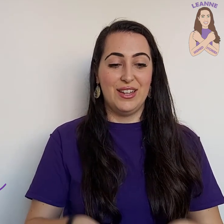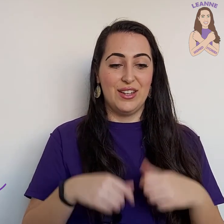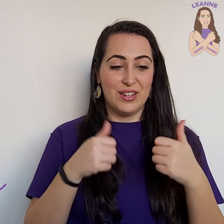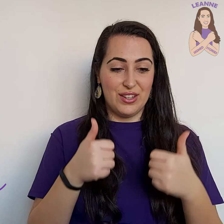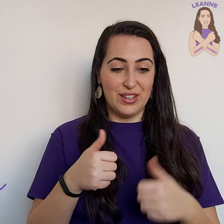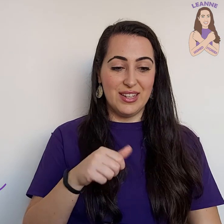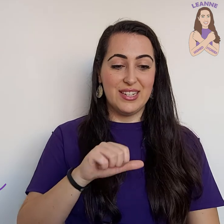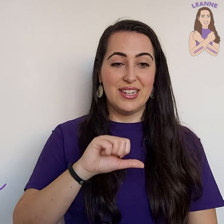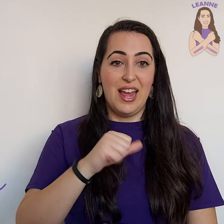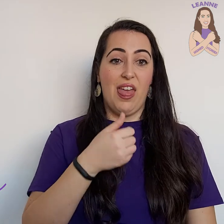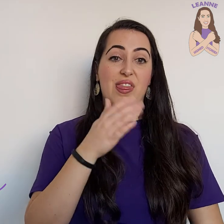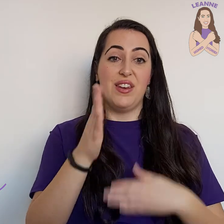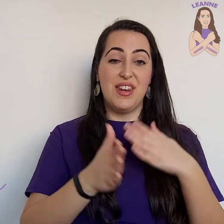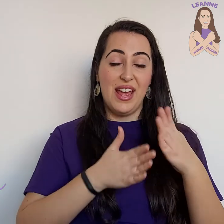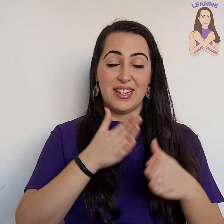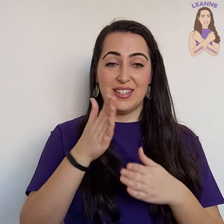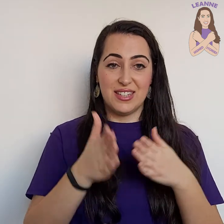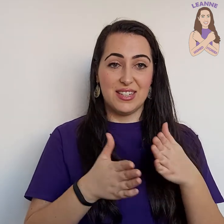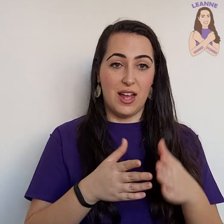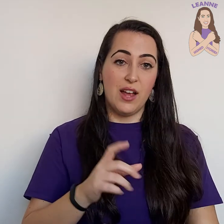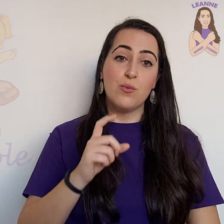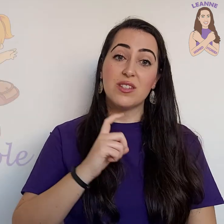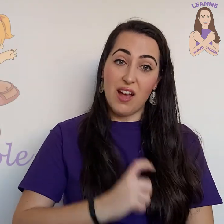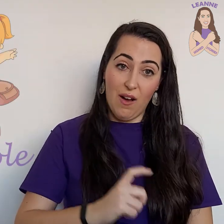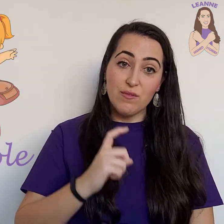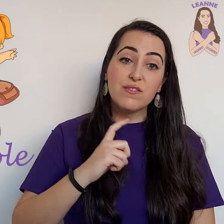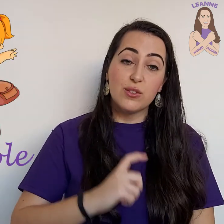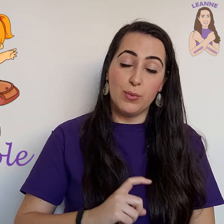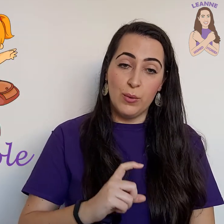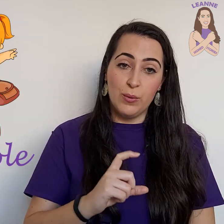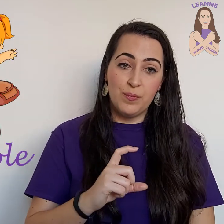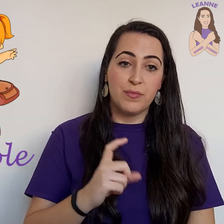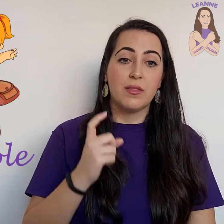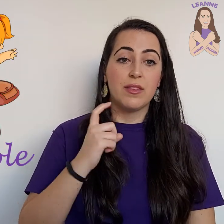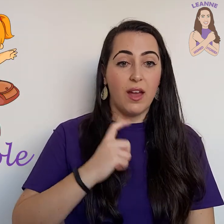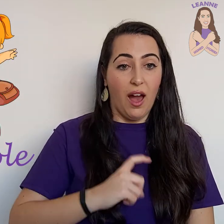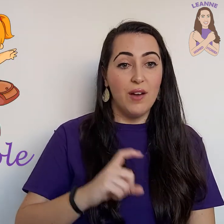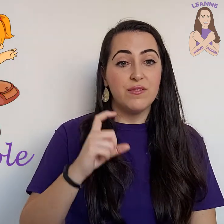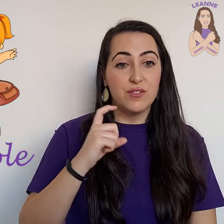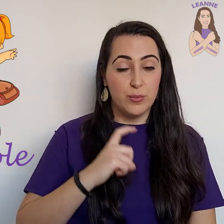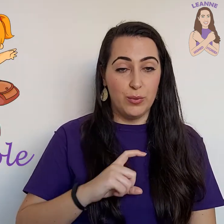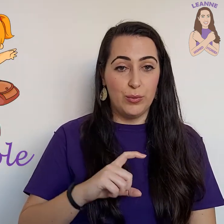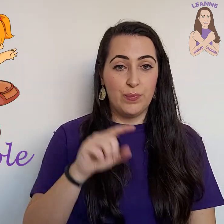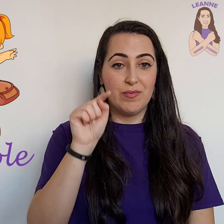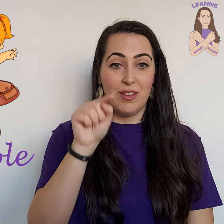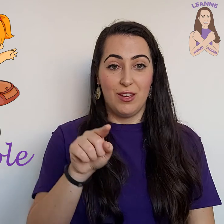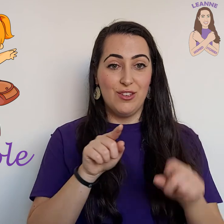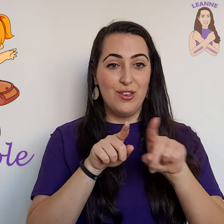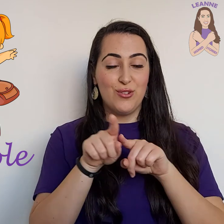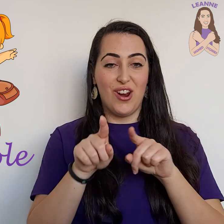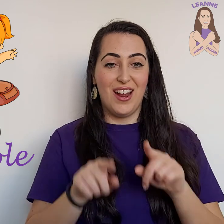Good. The next sign was comfortable. Comfortable. You try.